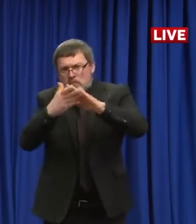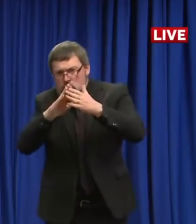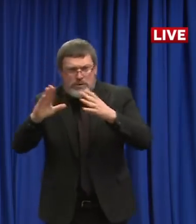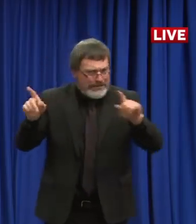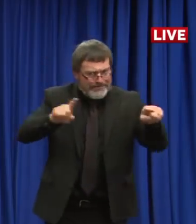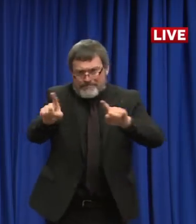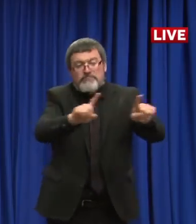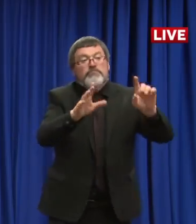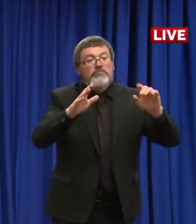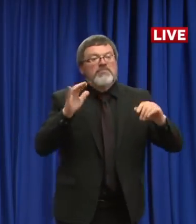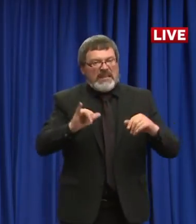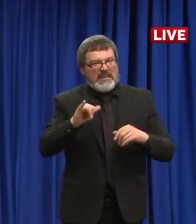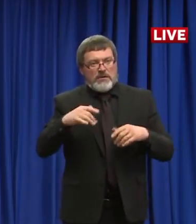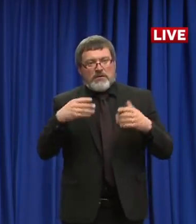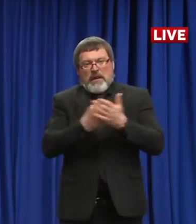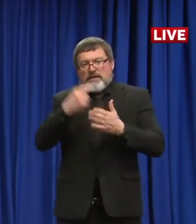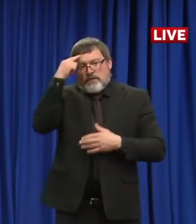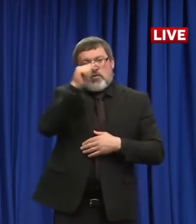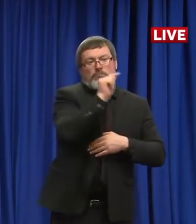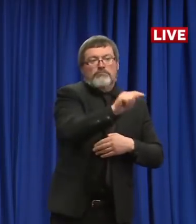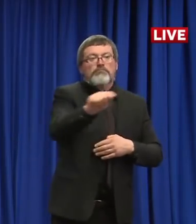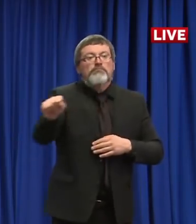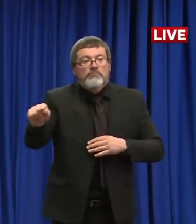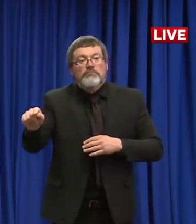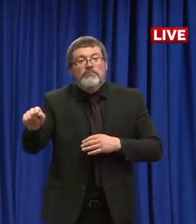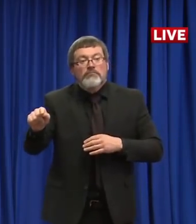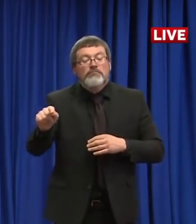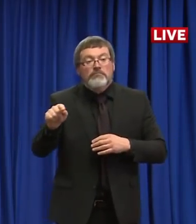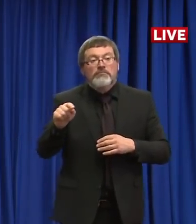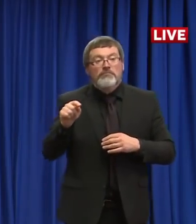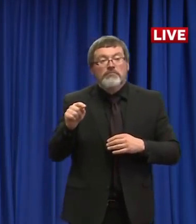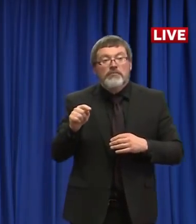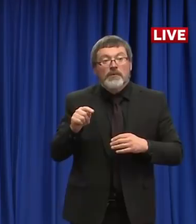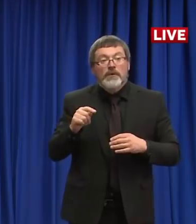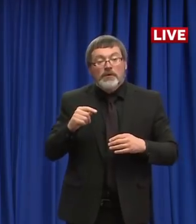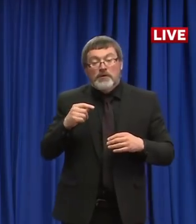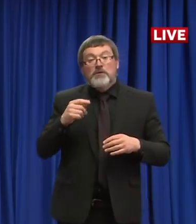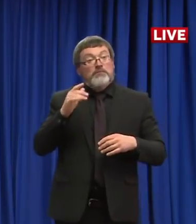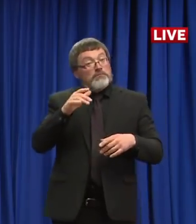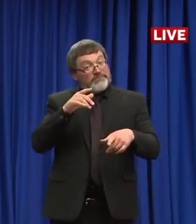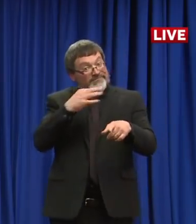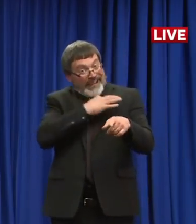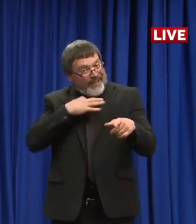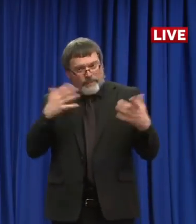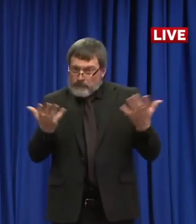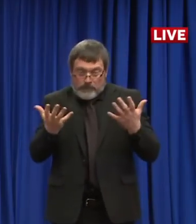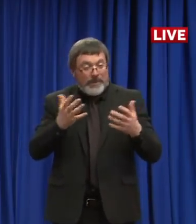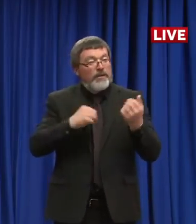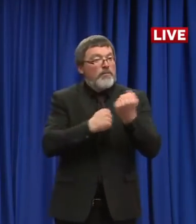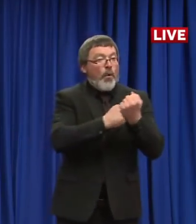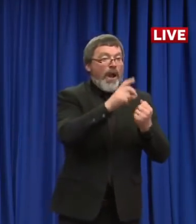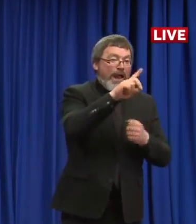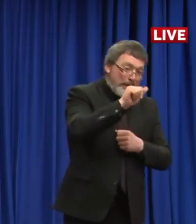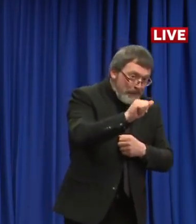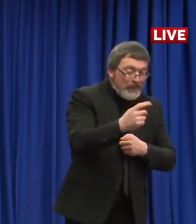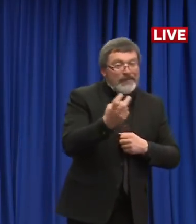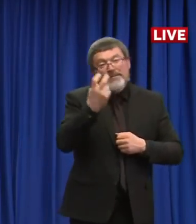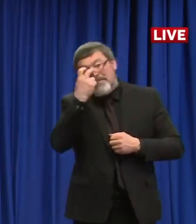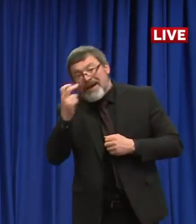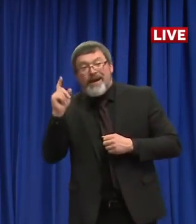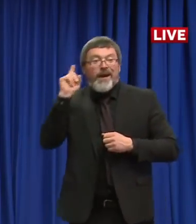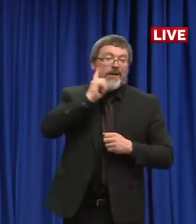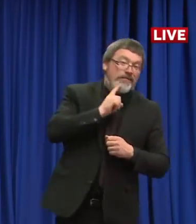staff that support some of New Hampshire's most vulnerable individuals, those with physical disabilities, developmental disabilities, and older adults get